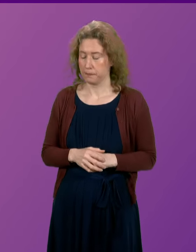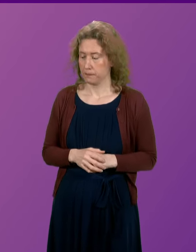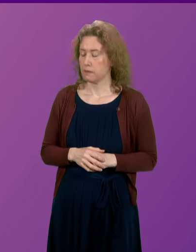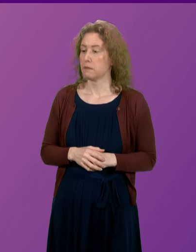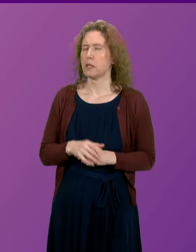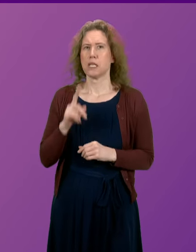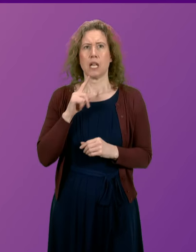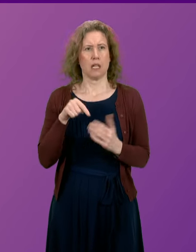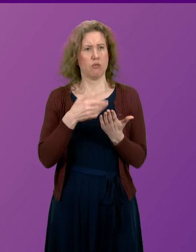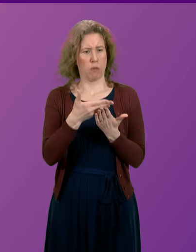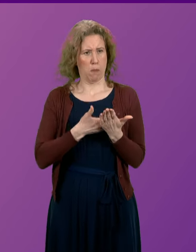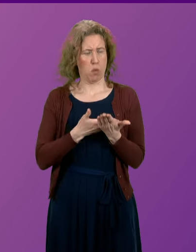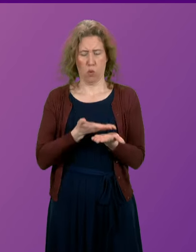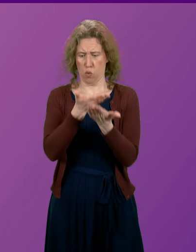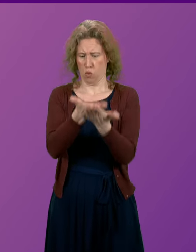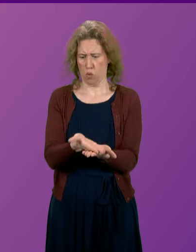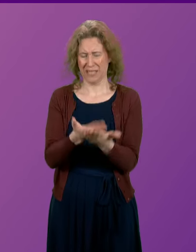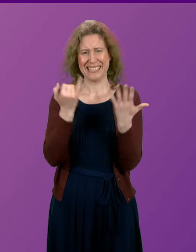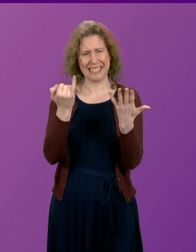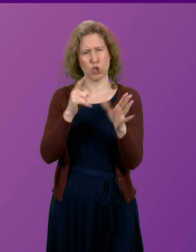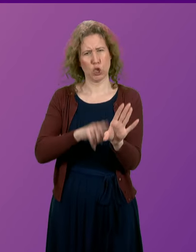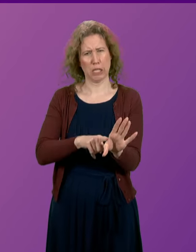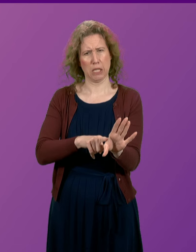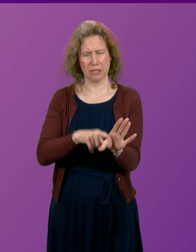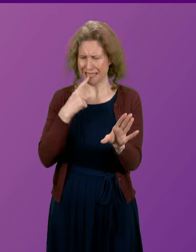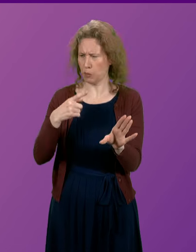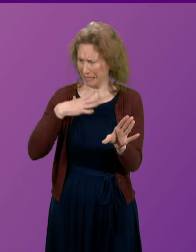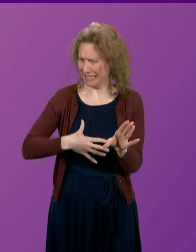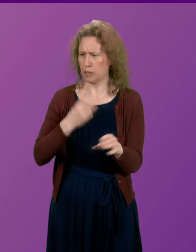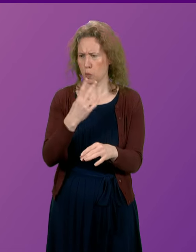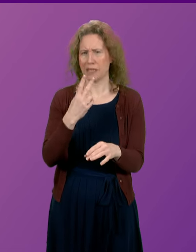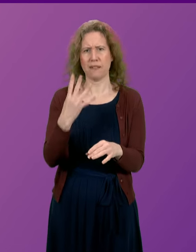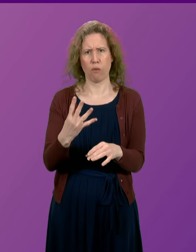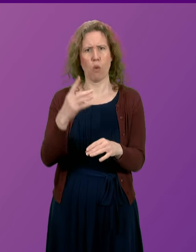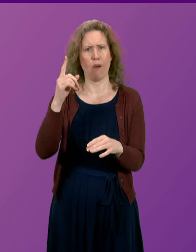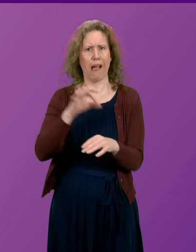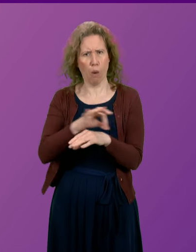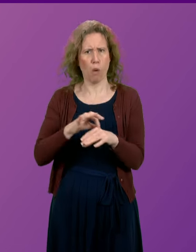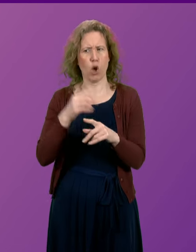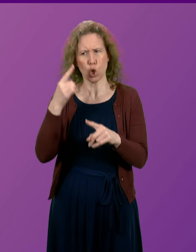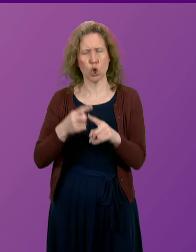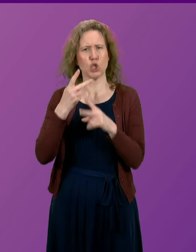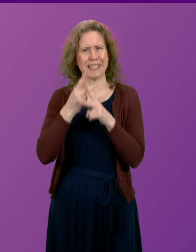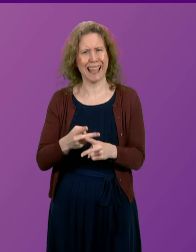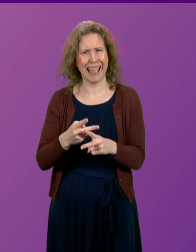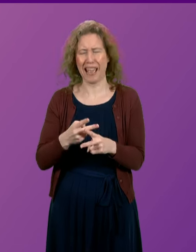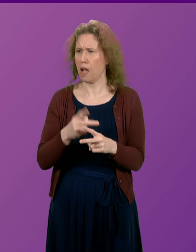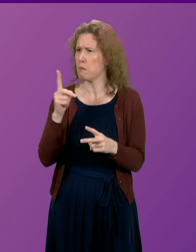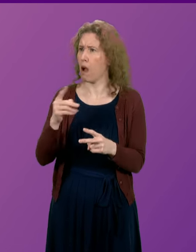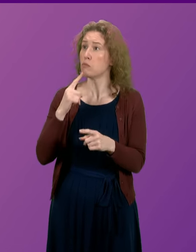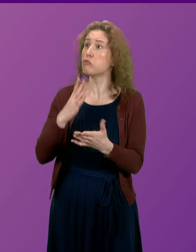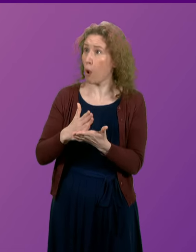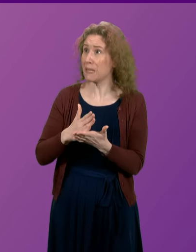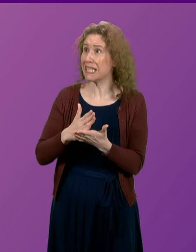The report has been on the table for six years saying that we need 24-hour urgent care. They keep making these